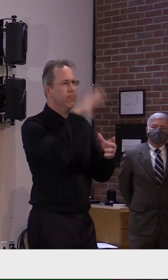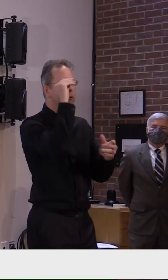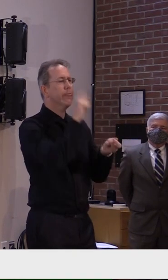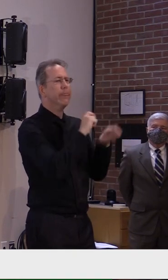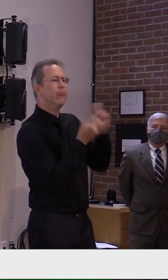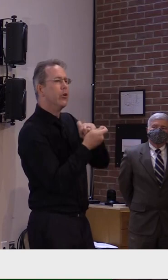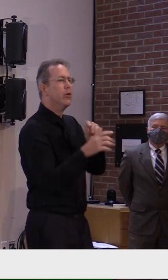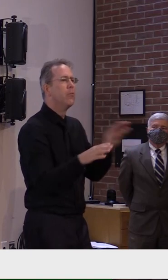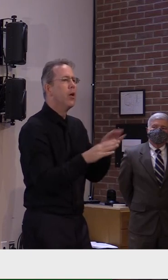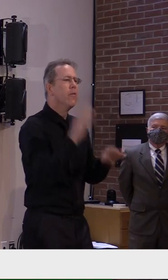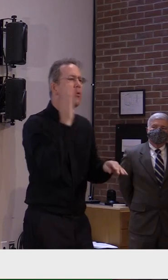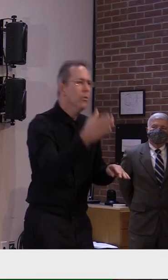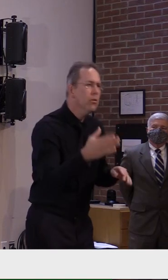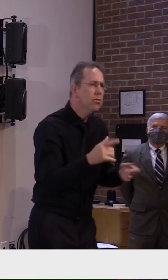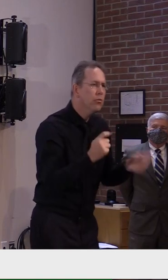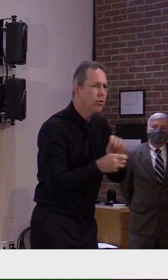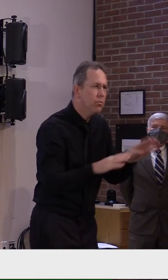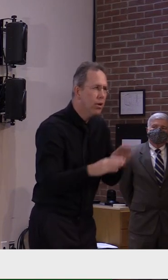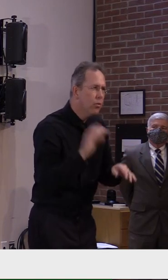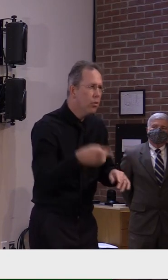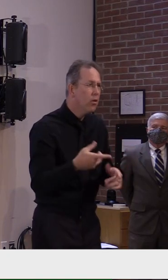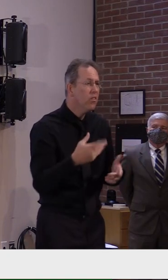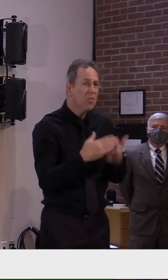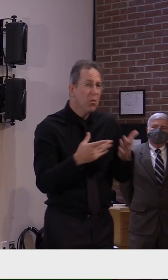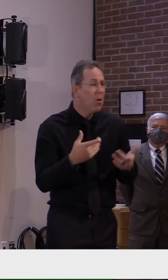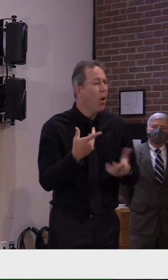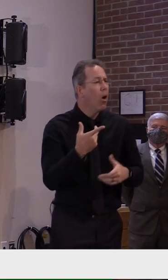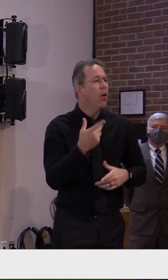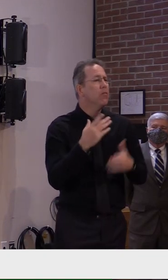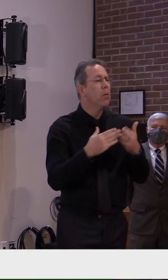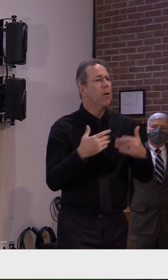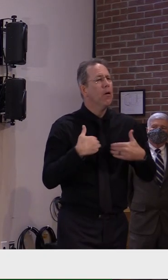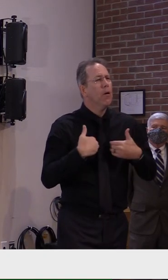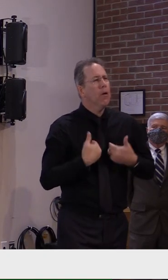Or they got fatigued with the pandemic. One of the two.